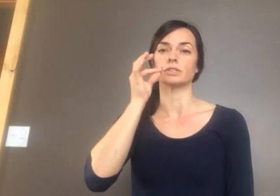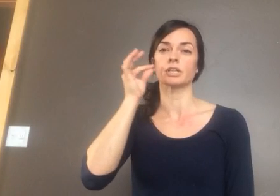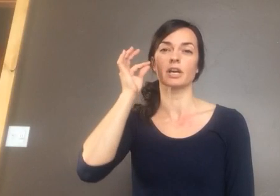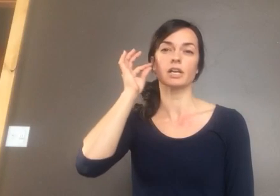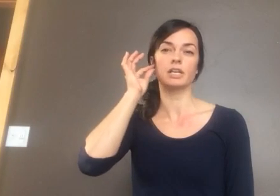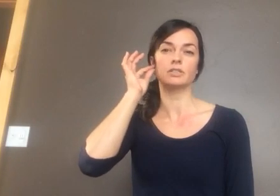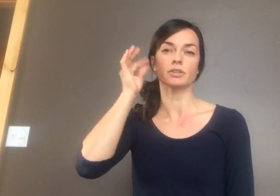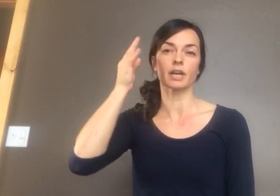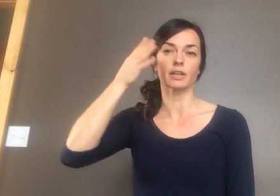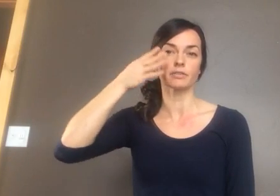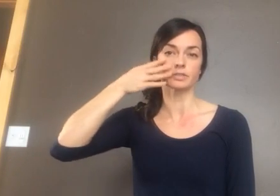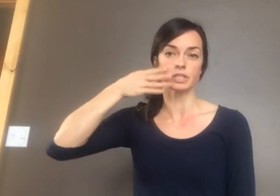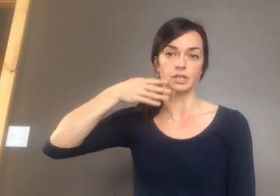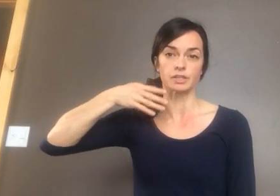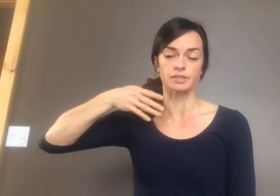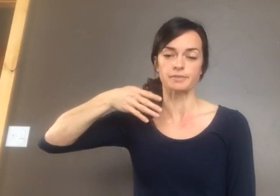Cherokee Trail of Tears.